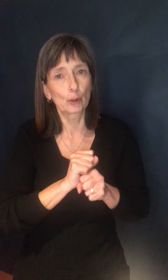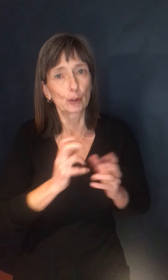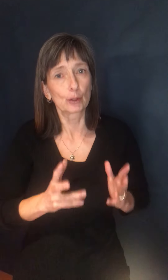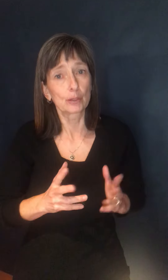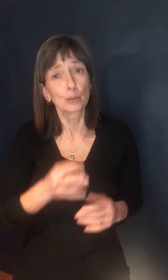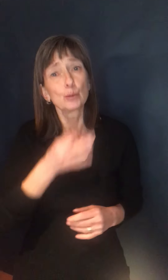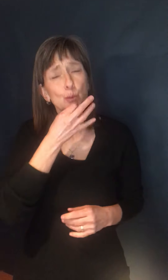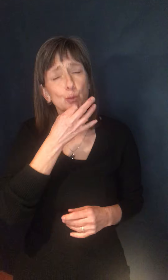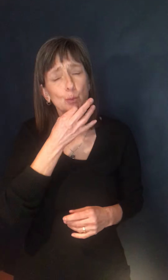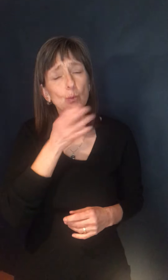be soon.